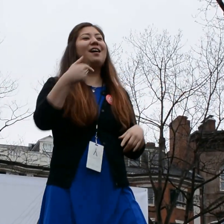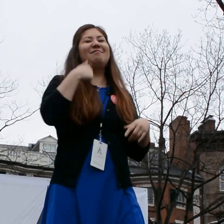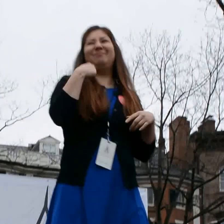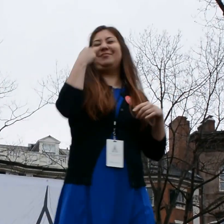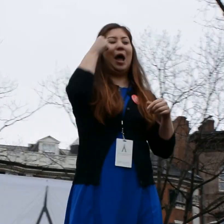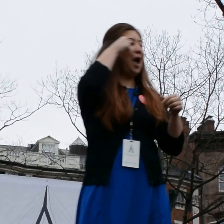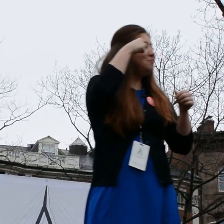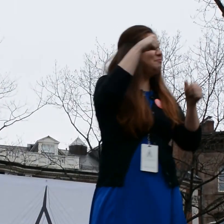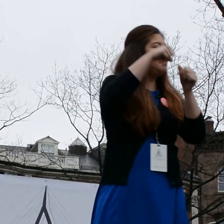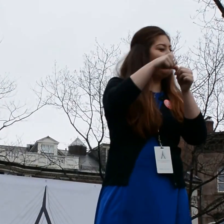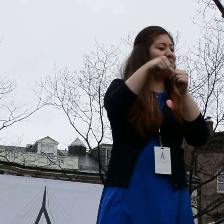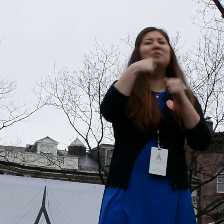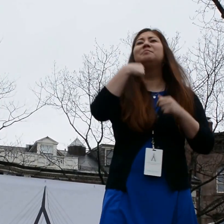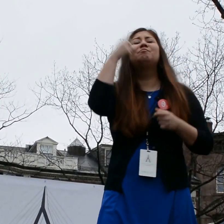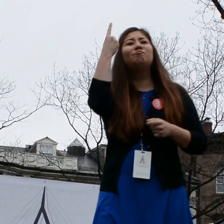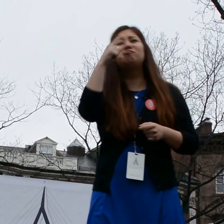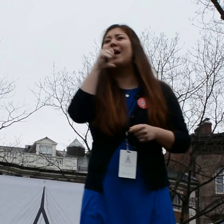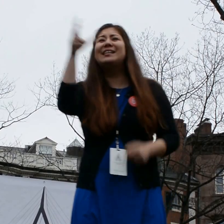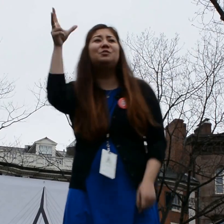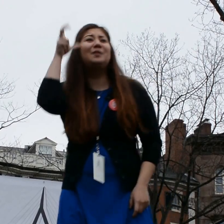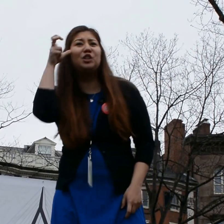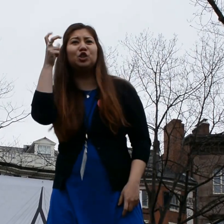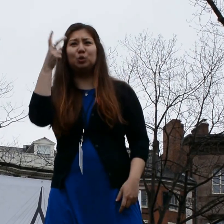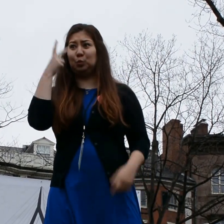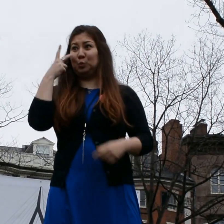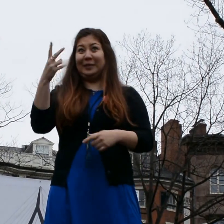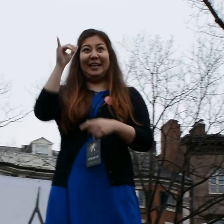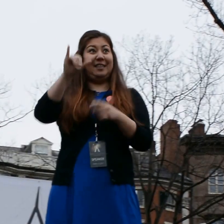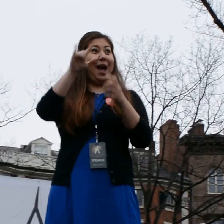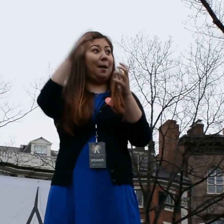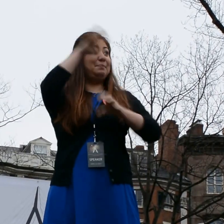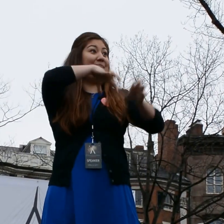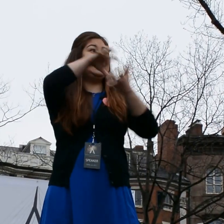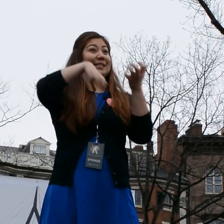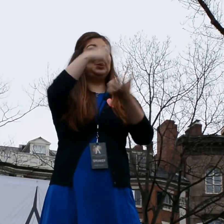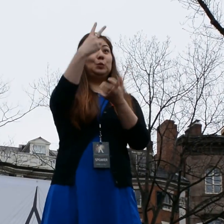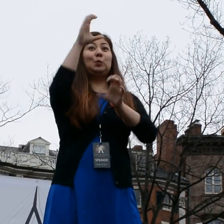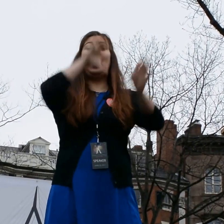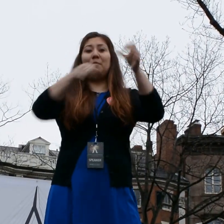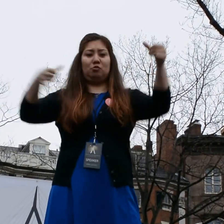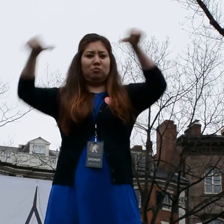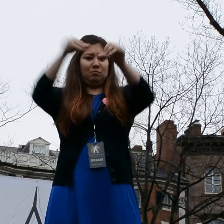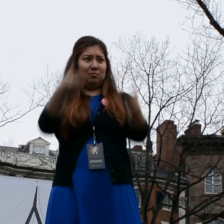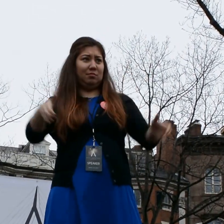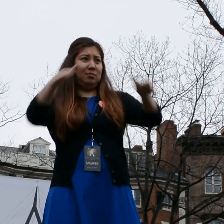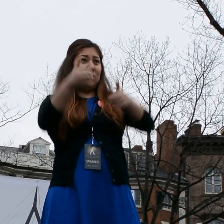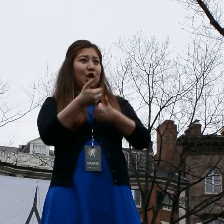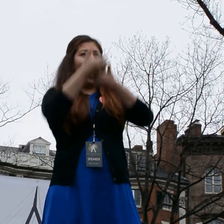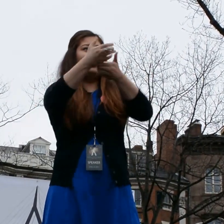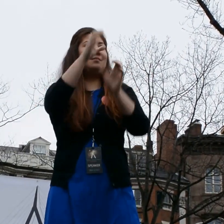I didn't need to hear to see that mixing two chemicals in a beaker causes a chemical reaction.